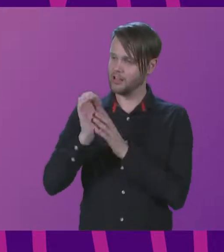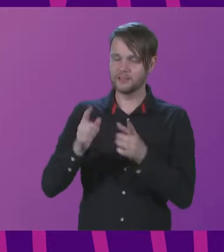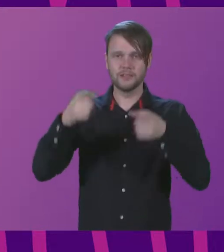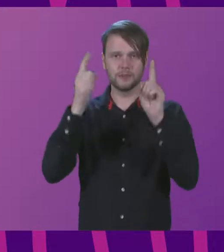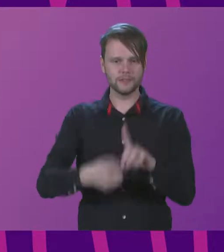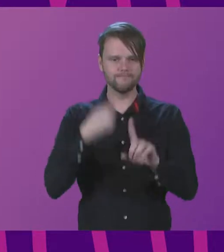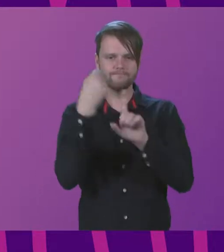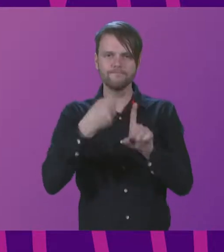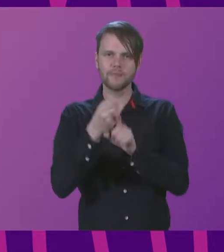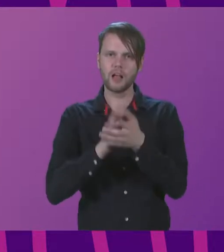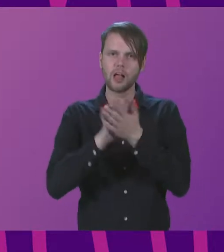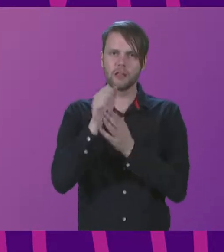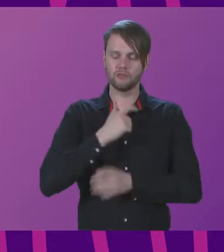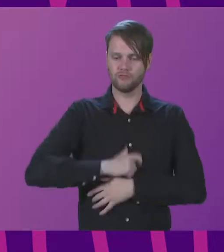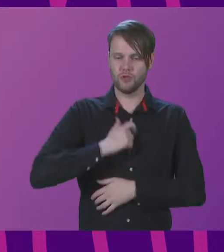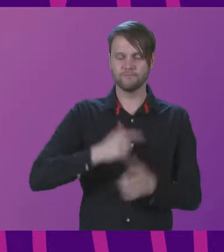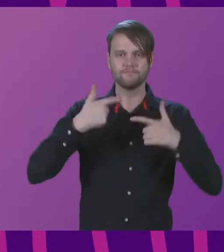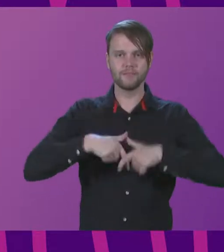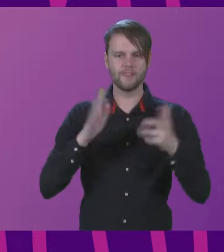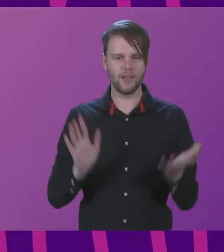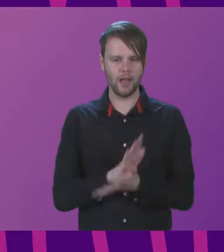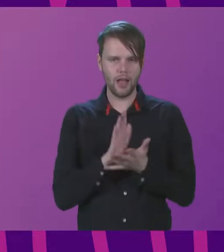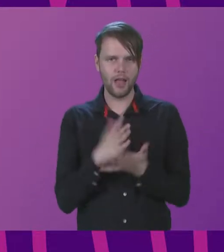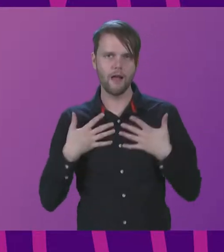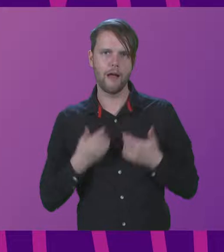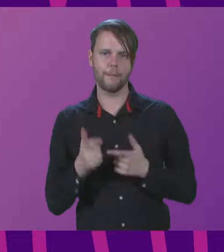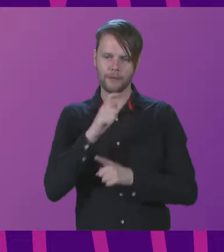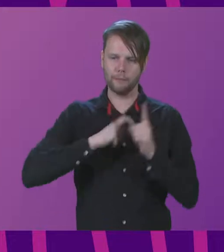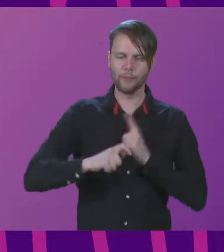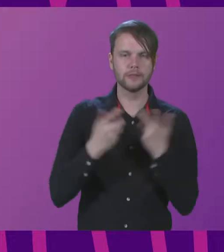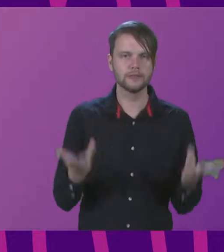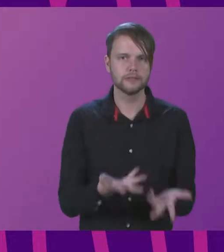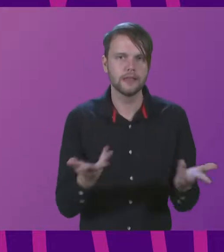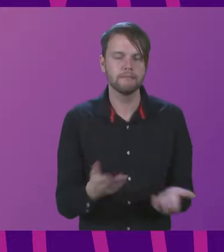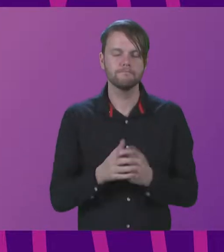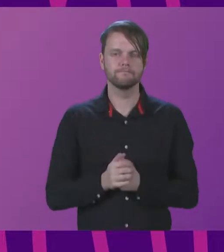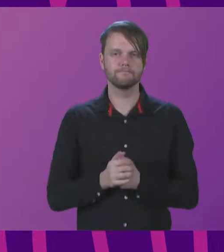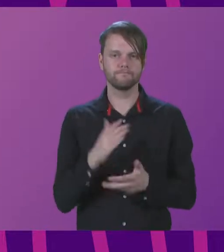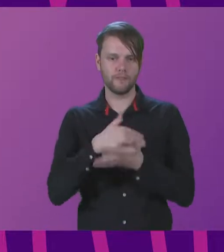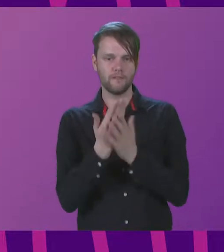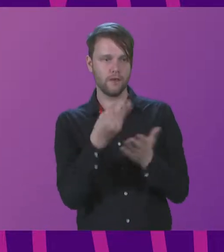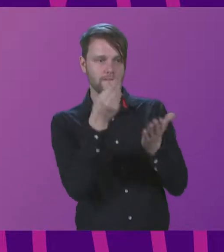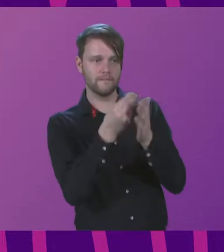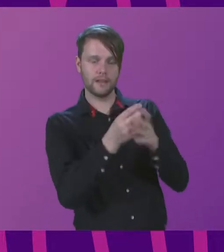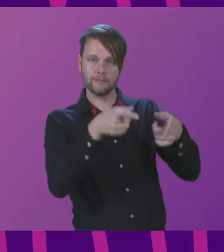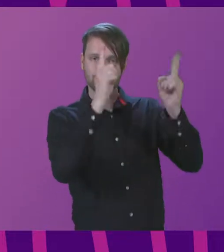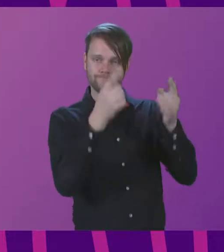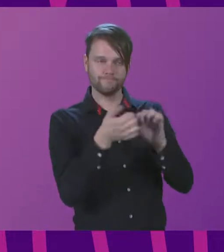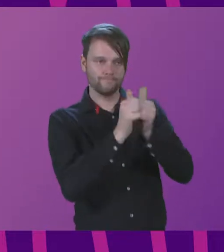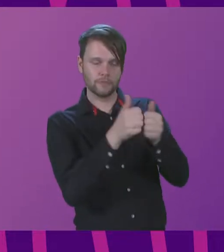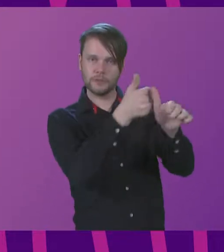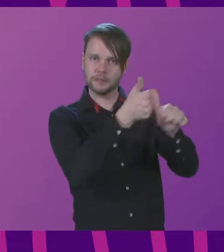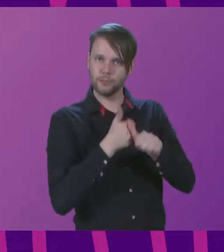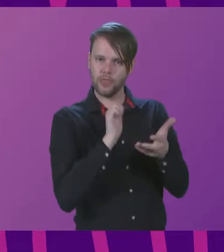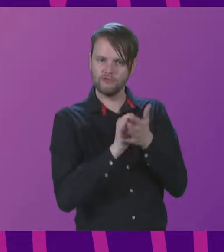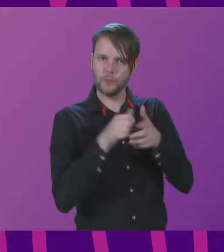of culture in sustaining healthy, happy and prosperous communities and to make the case to our finance ministry colleagues to support that